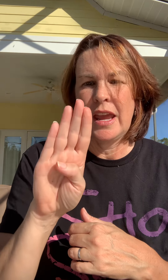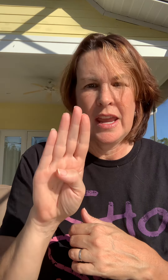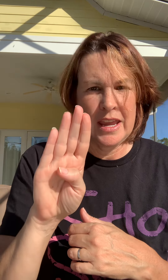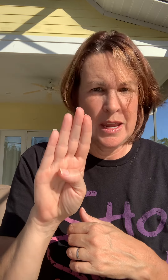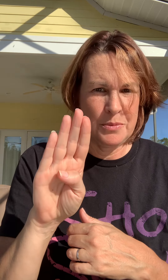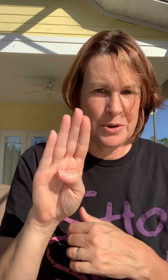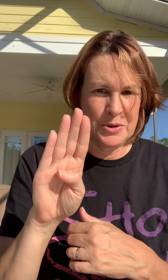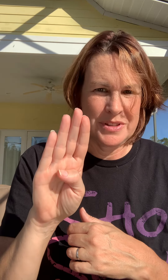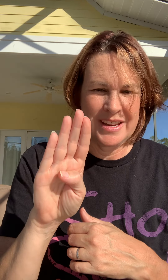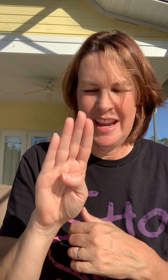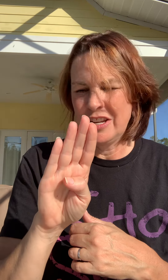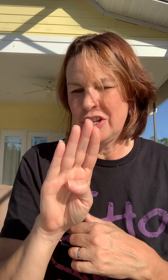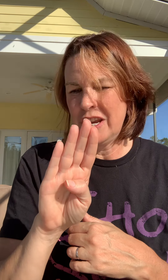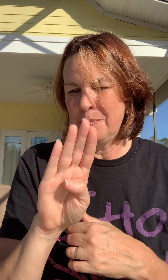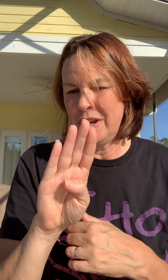Hebrews. Hebrews, H-E-B.